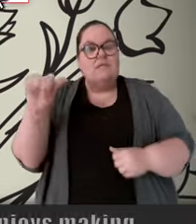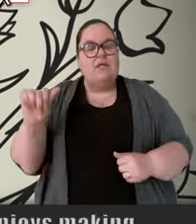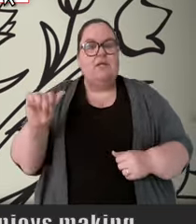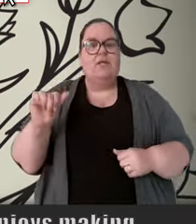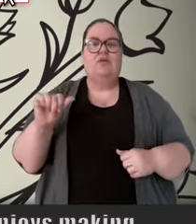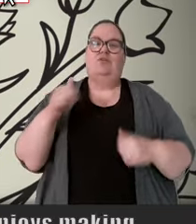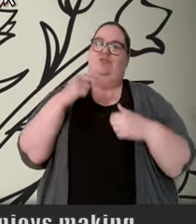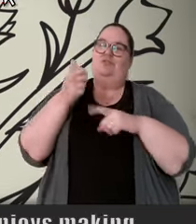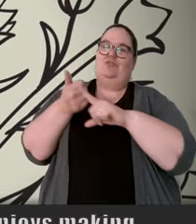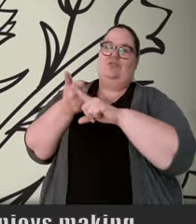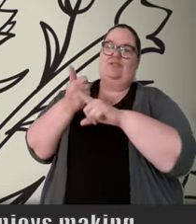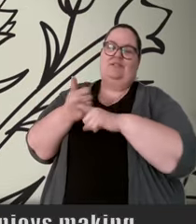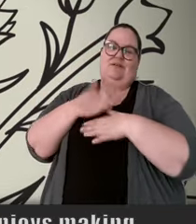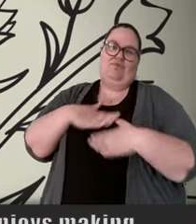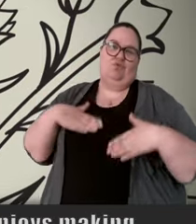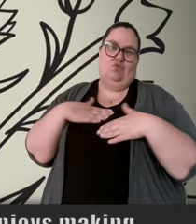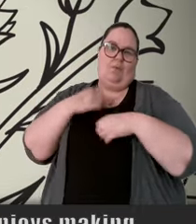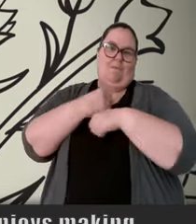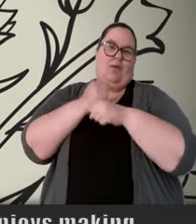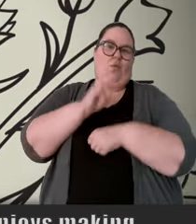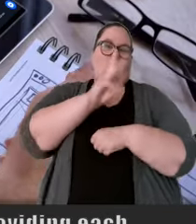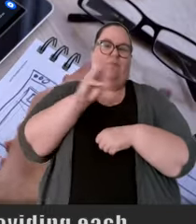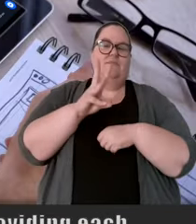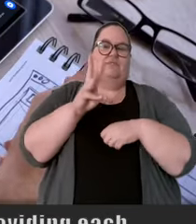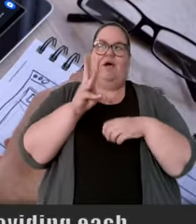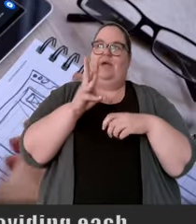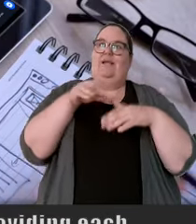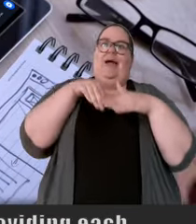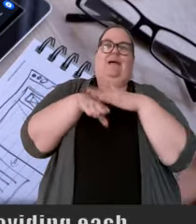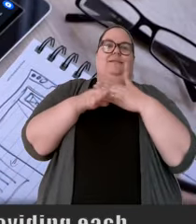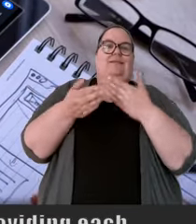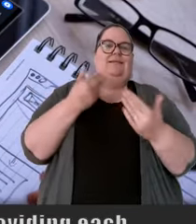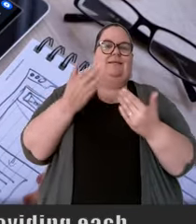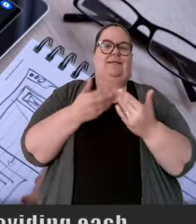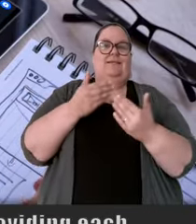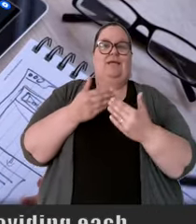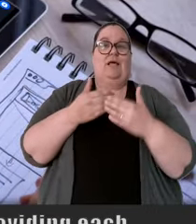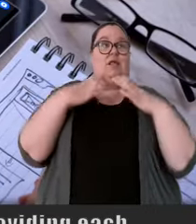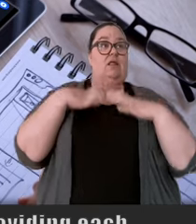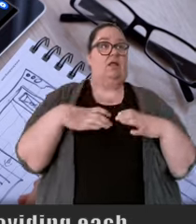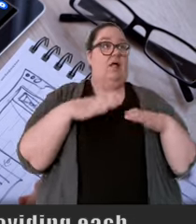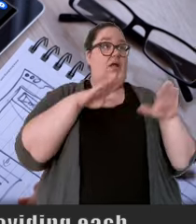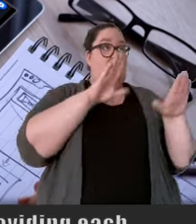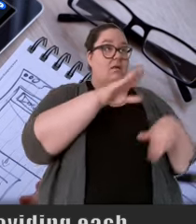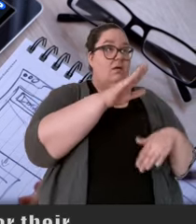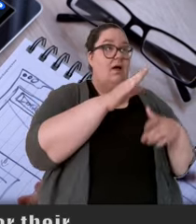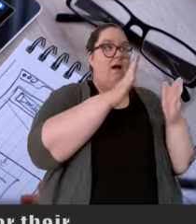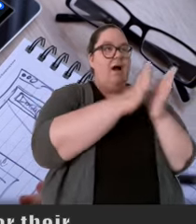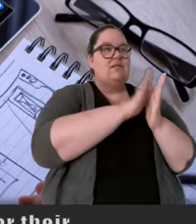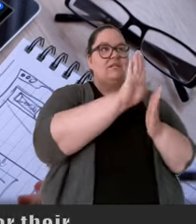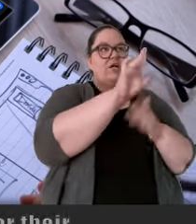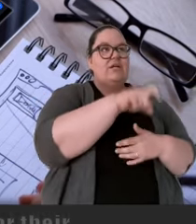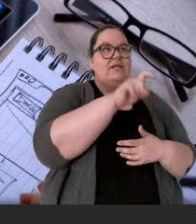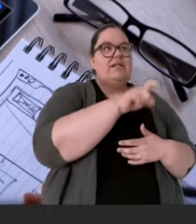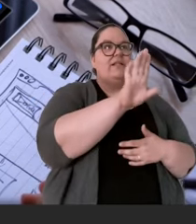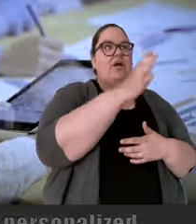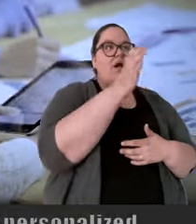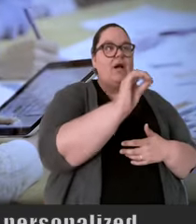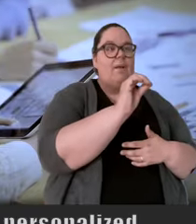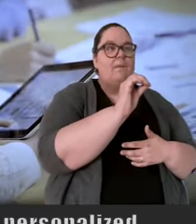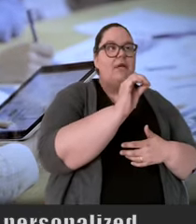Tobe enjoys making websites more inclusive and providing each client with an artistic vision for their company.